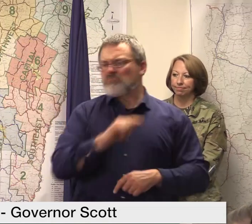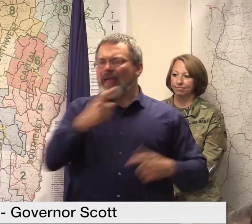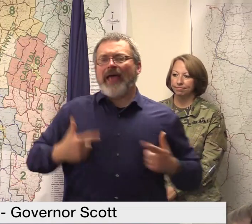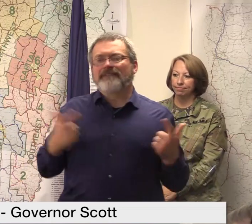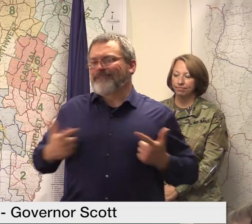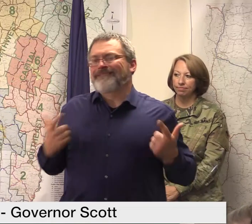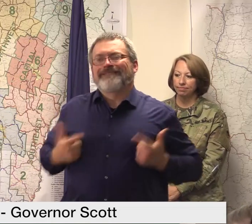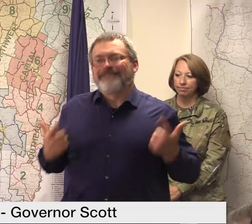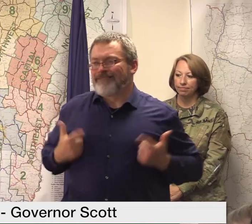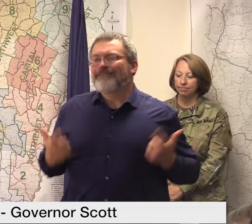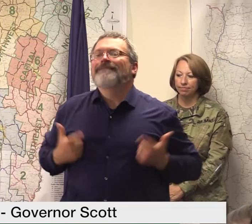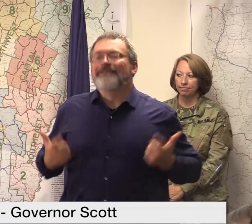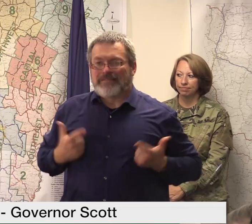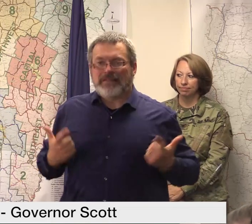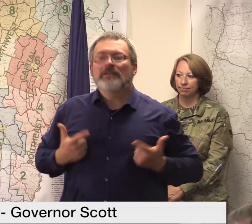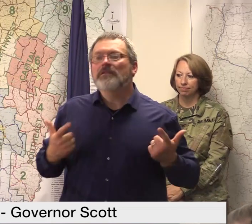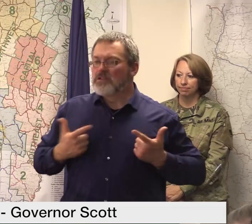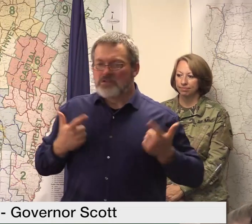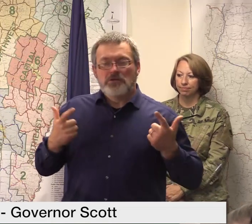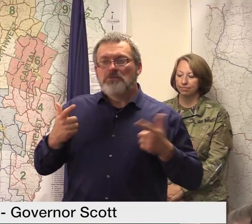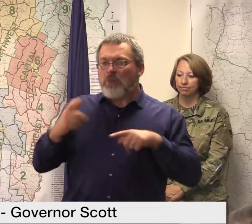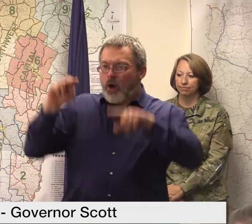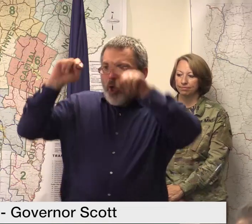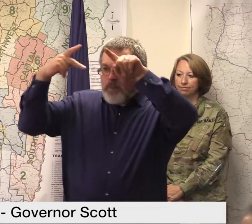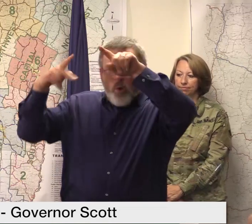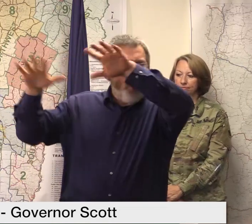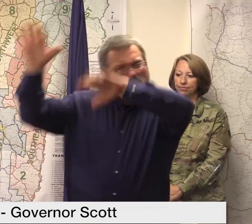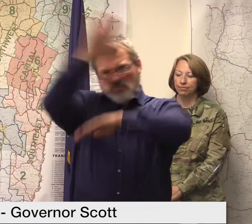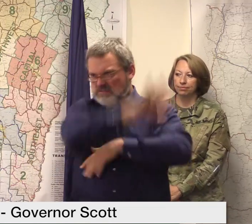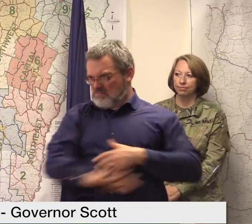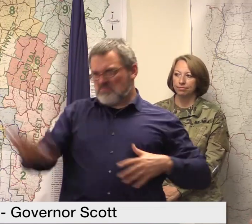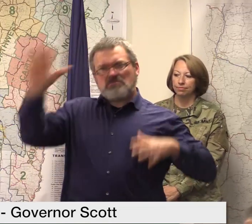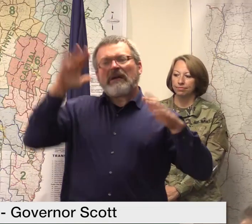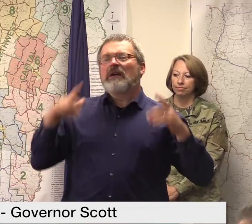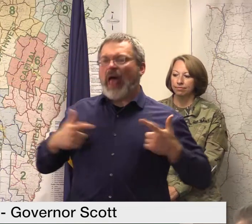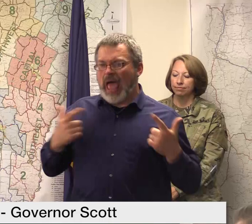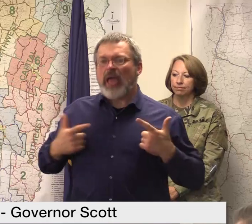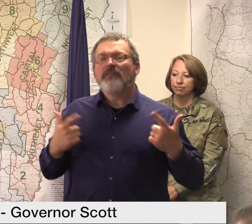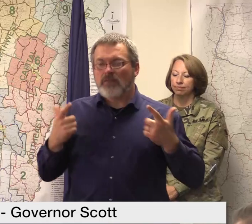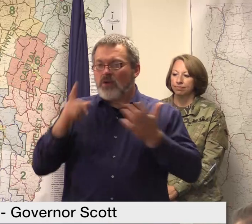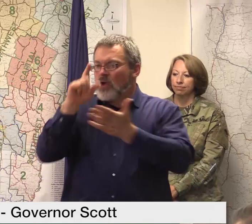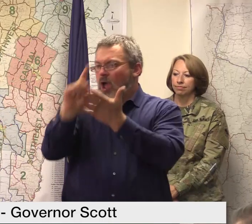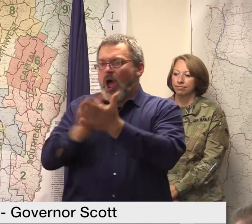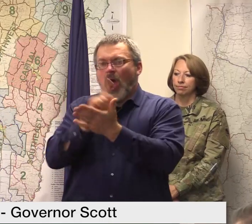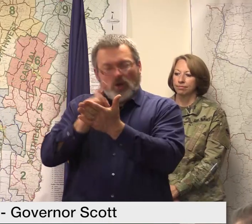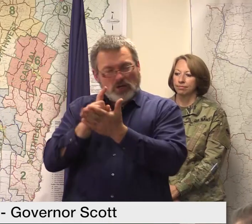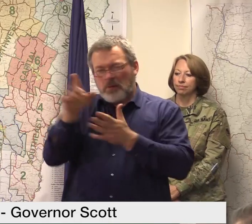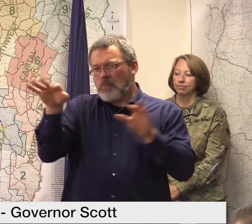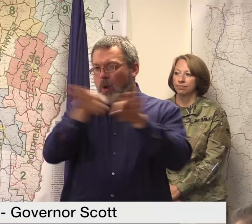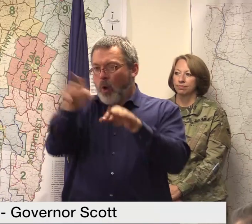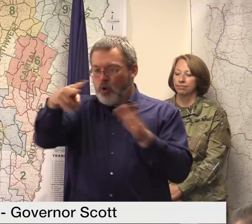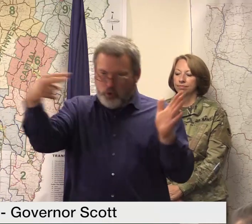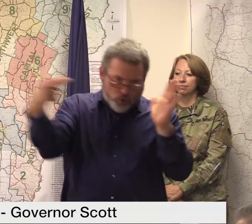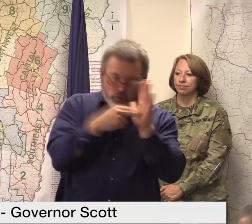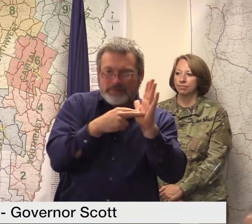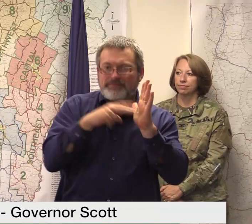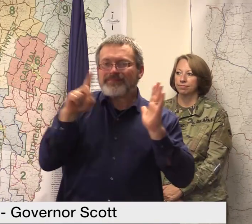as scheduled you can find their hours of operation on the dmv website at www